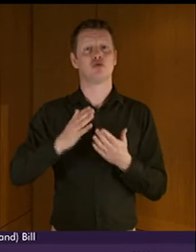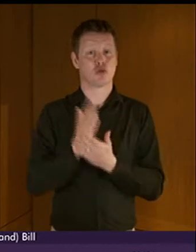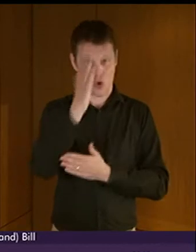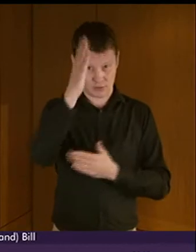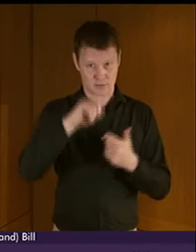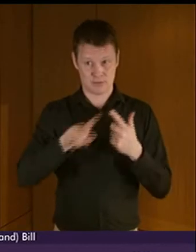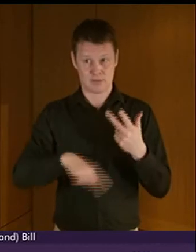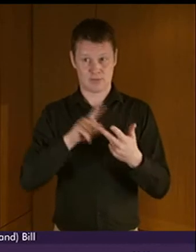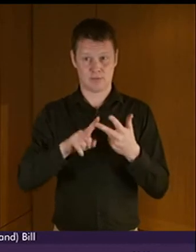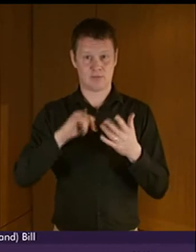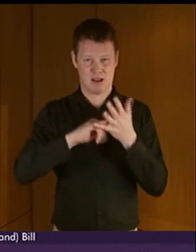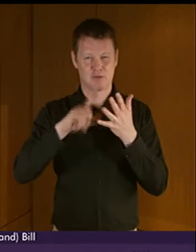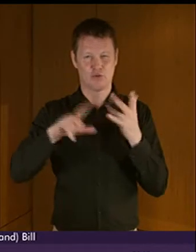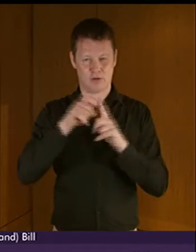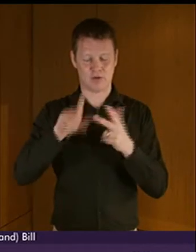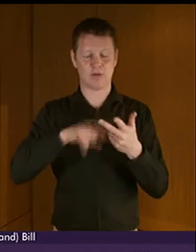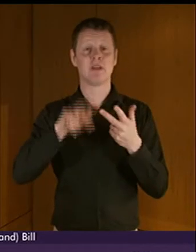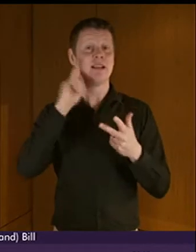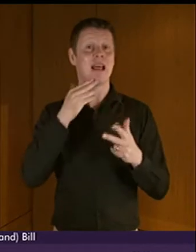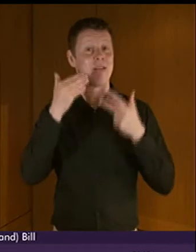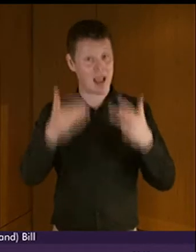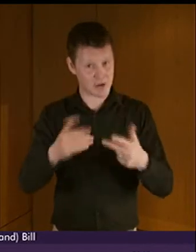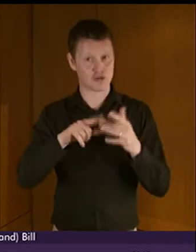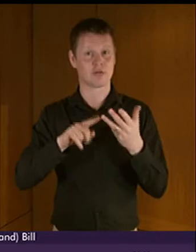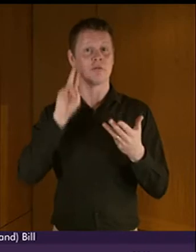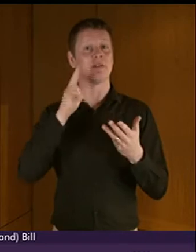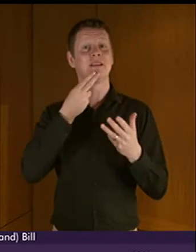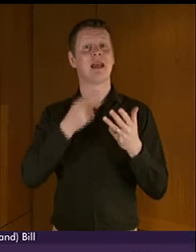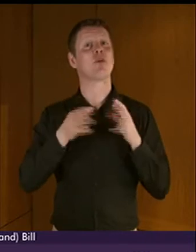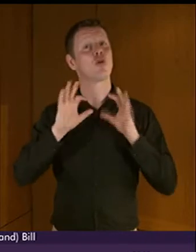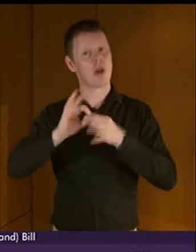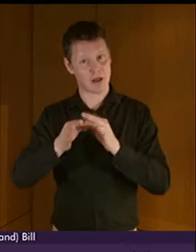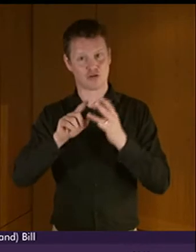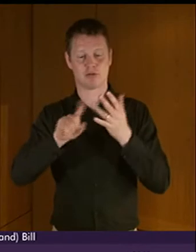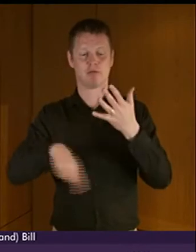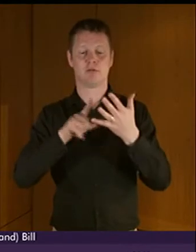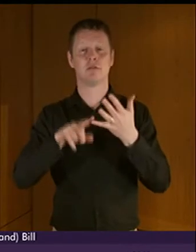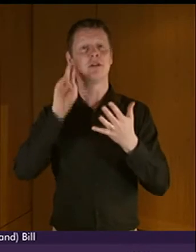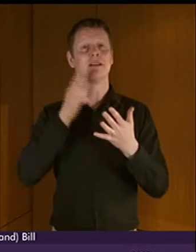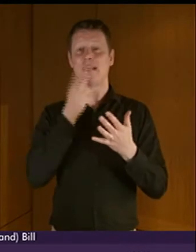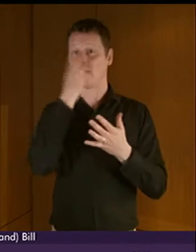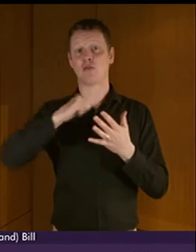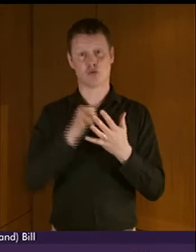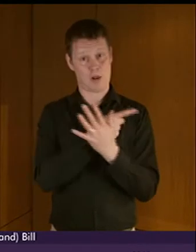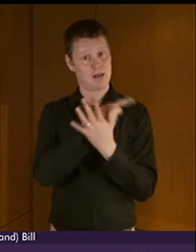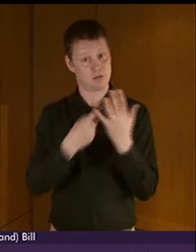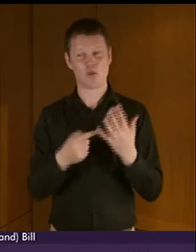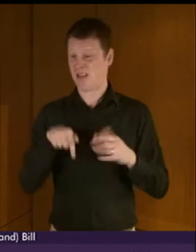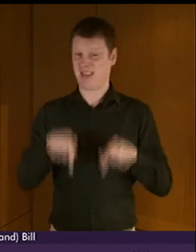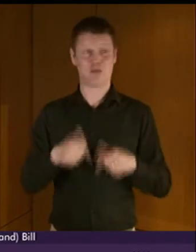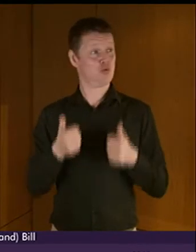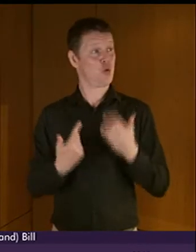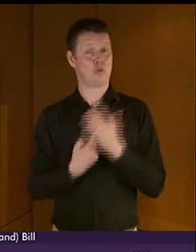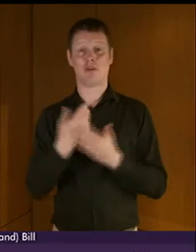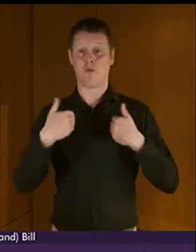Deafness, Deaf Action, Deaf Connections and DeafBlind Scotland. So, can I take this opportunity